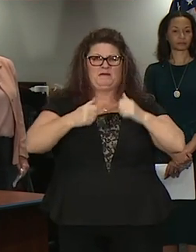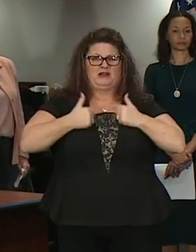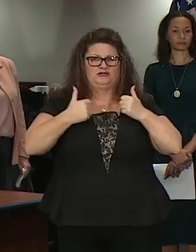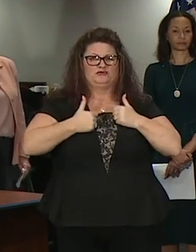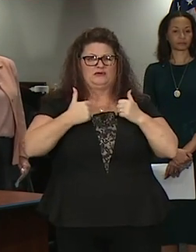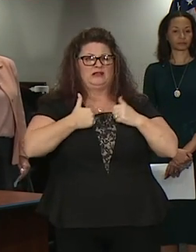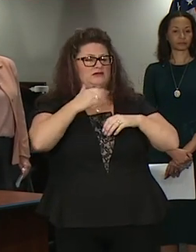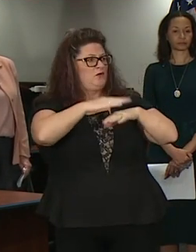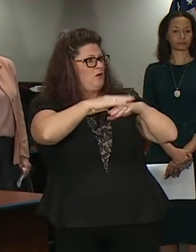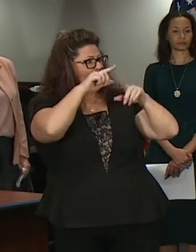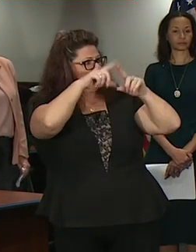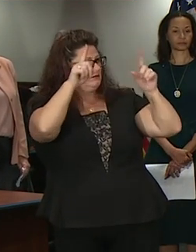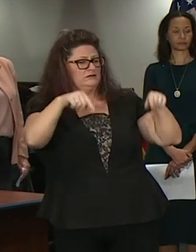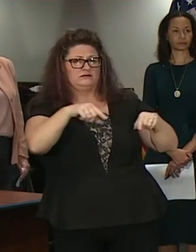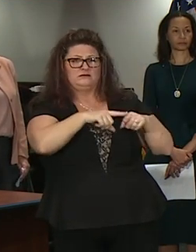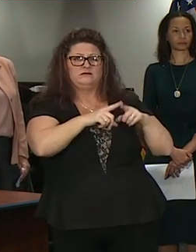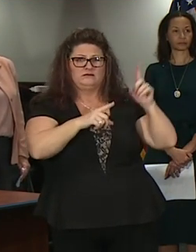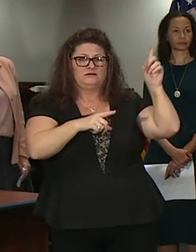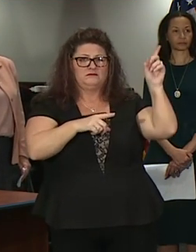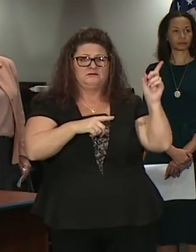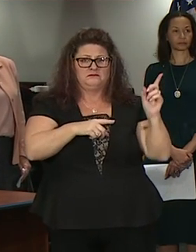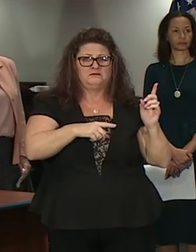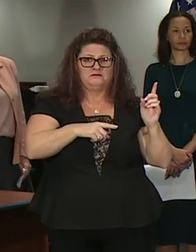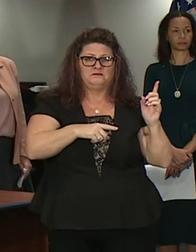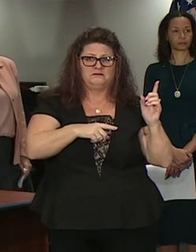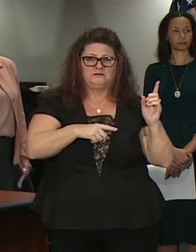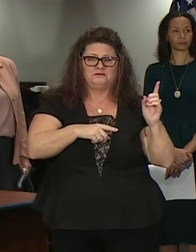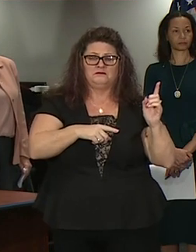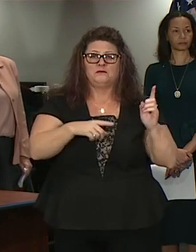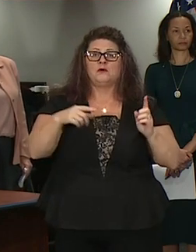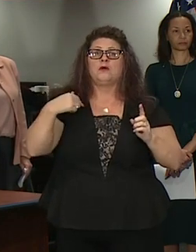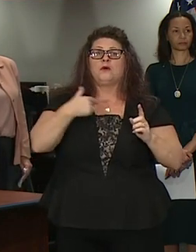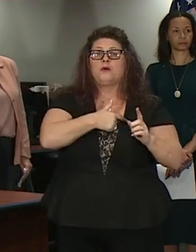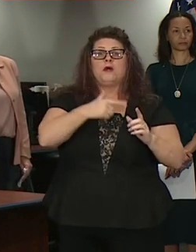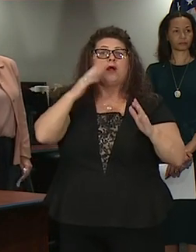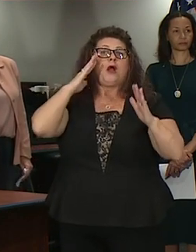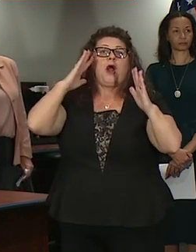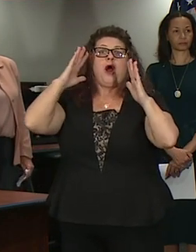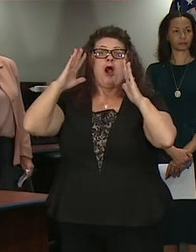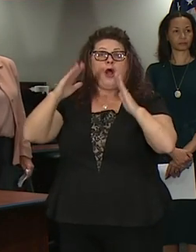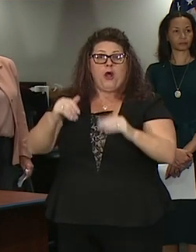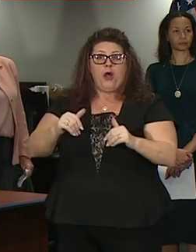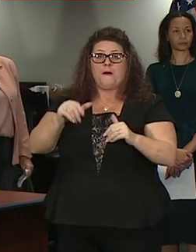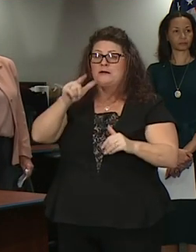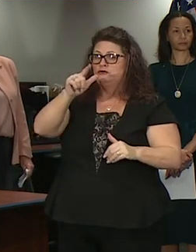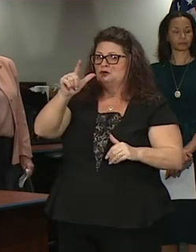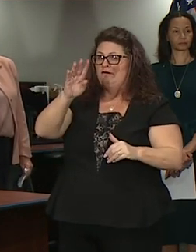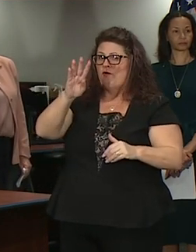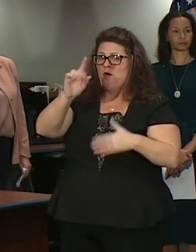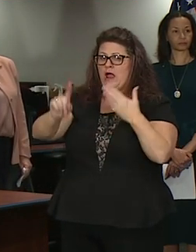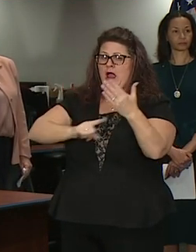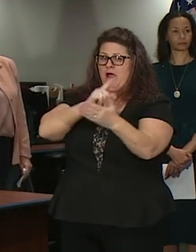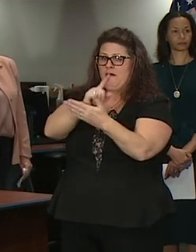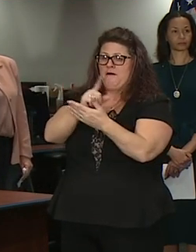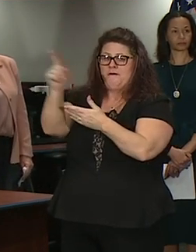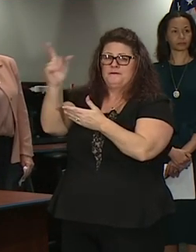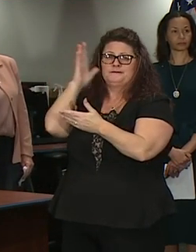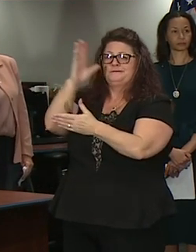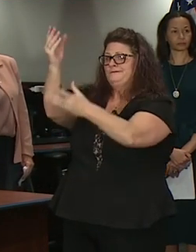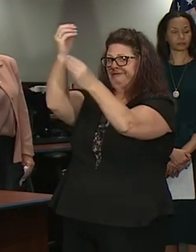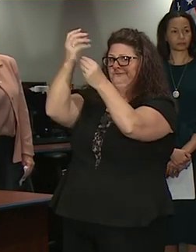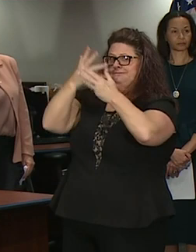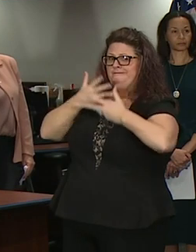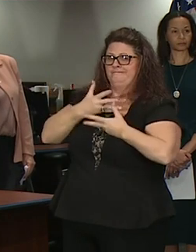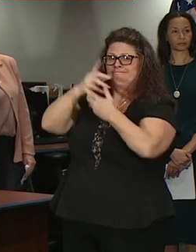is to have a determination of decision this decision and verification made within 24 hours and while that